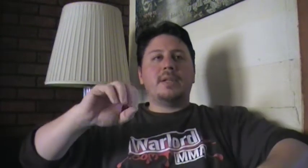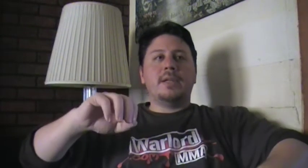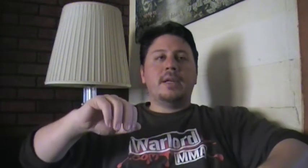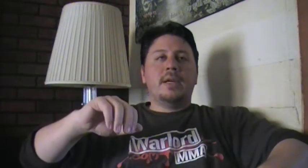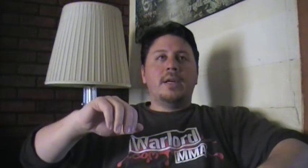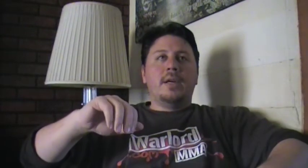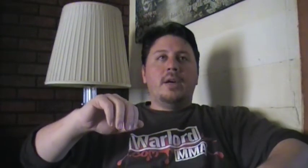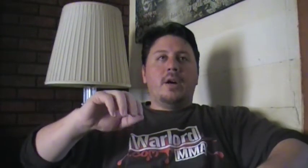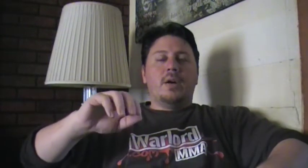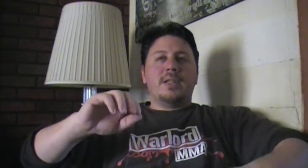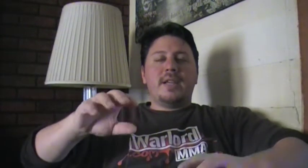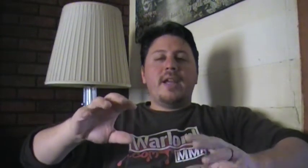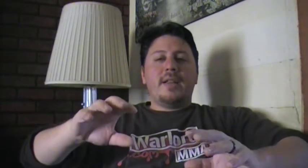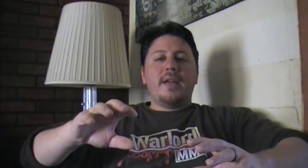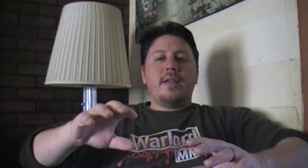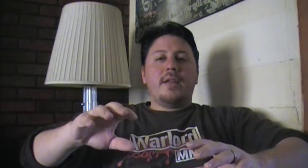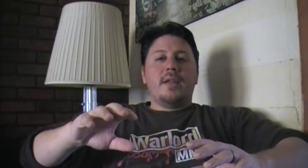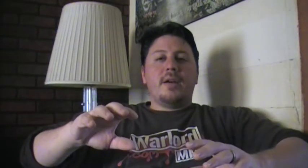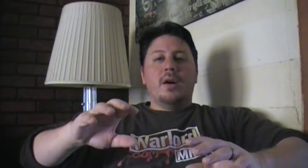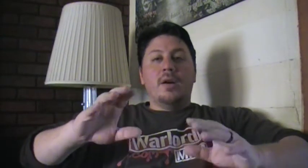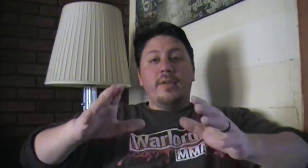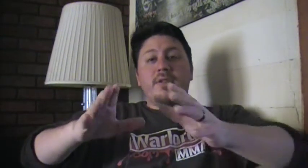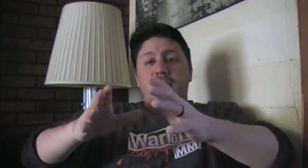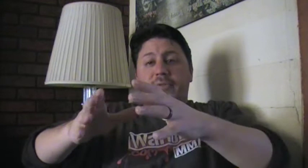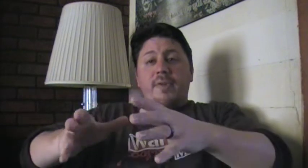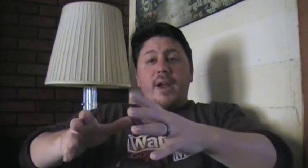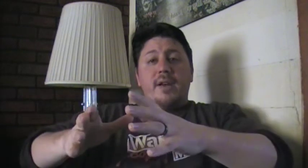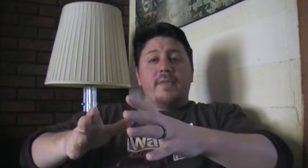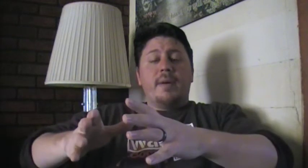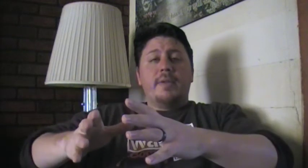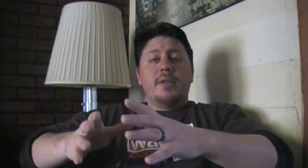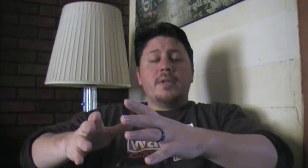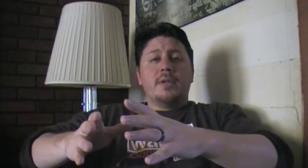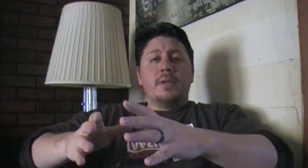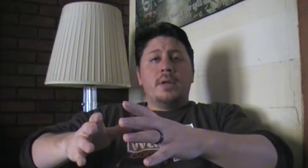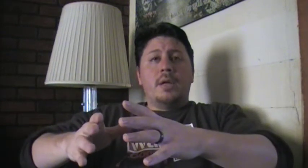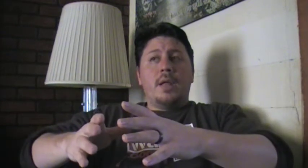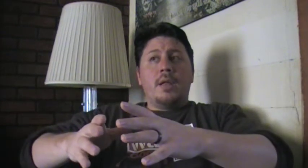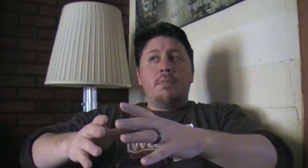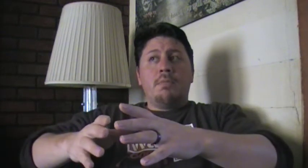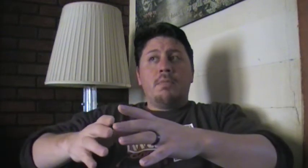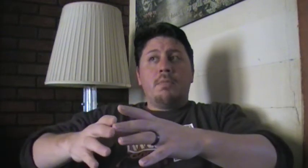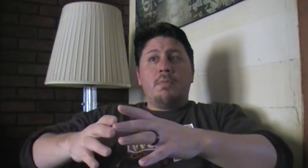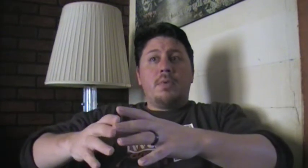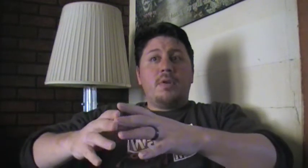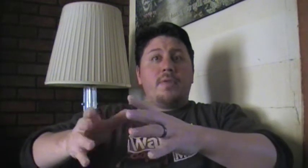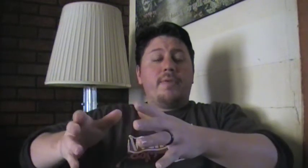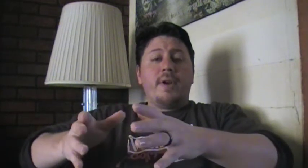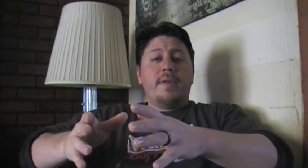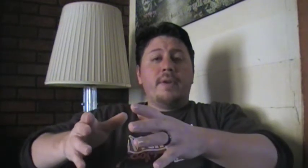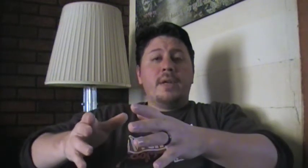are saying that, they're just afraid of competition. They're too afraid of it.